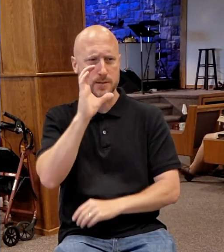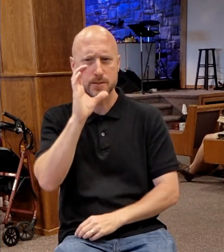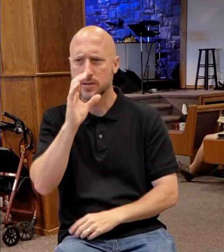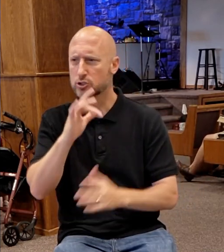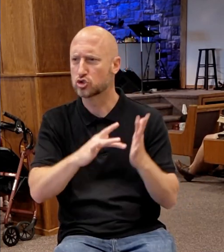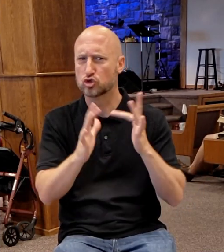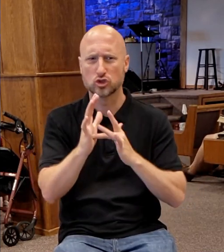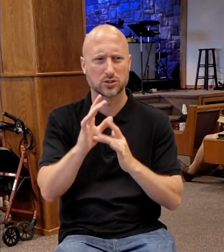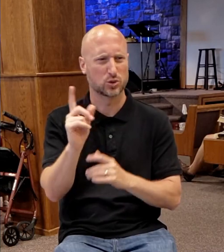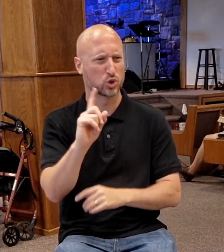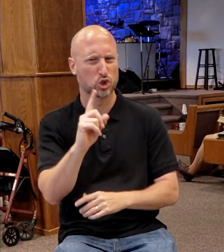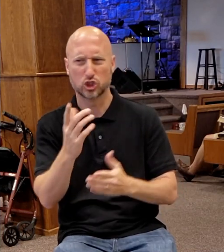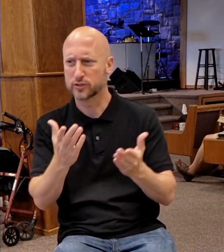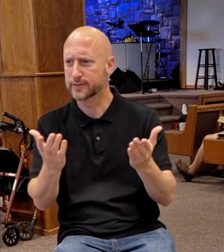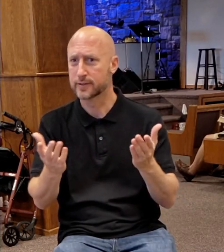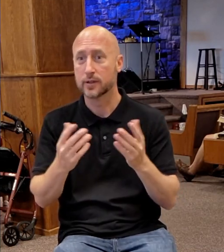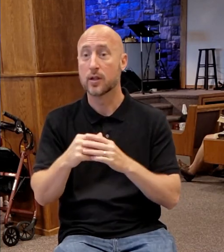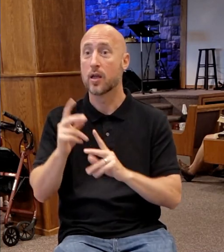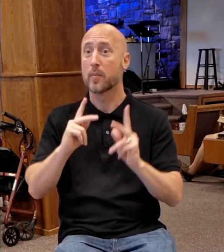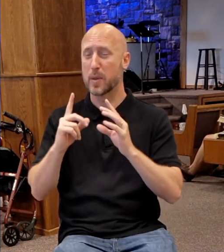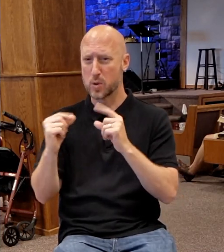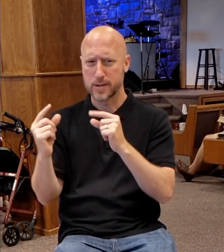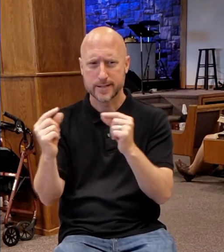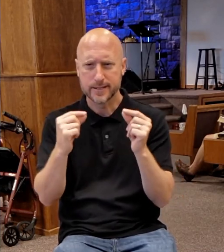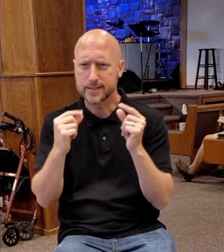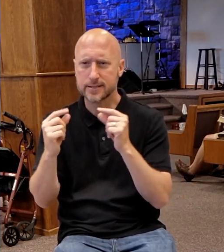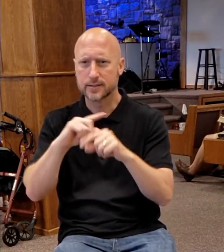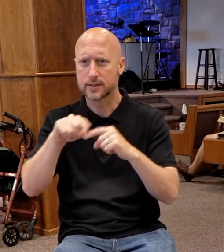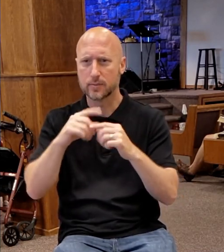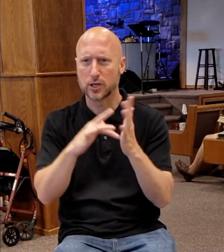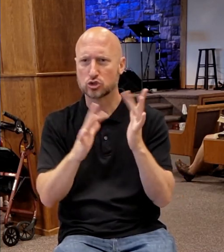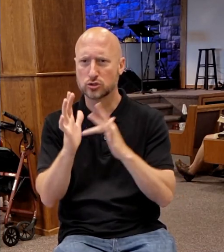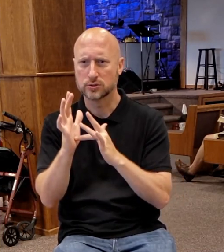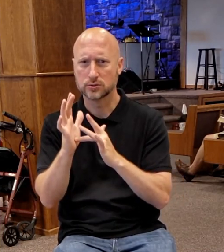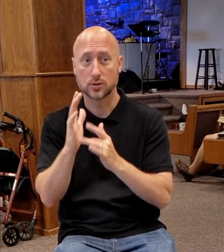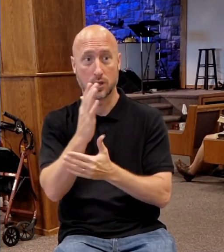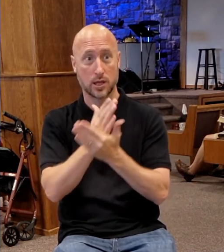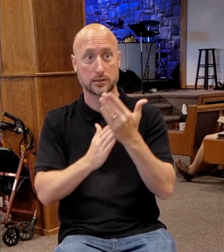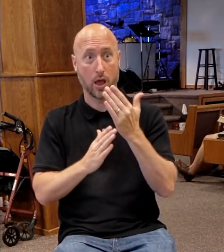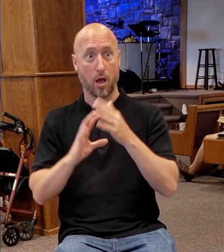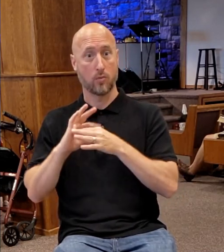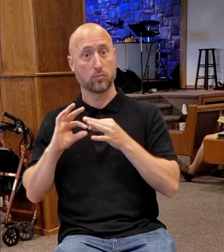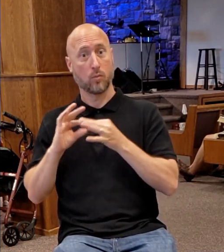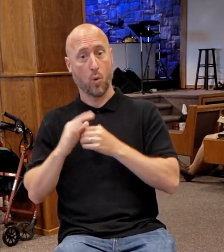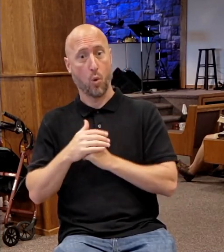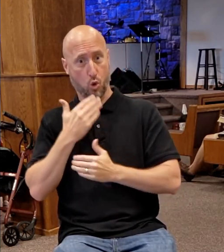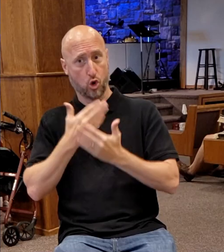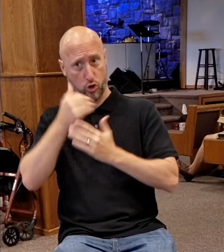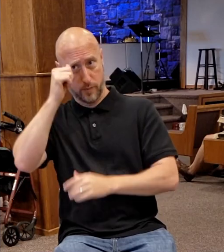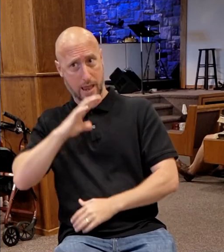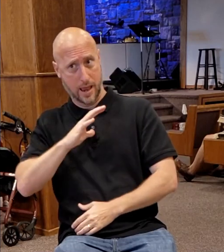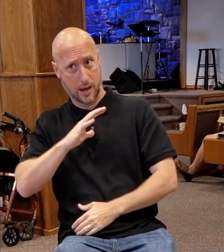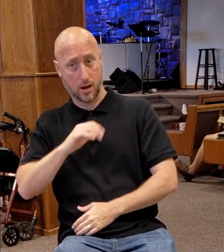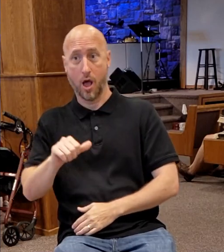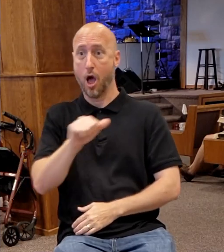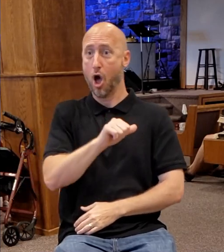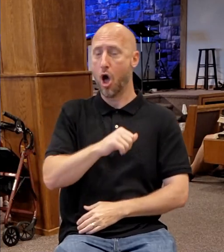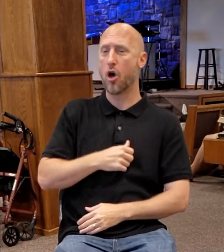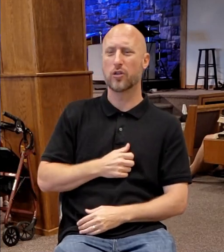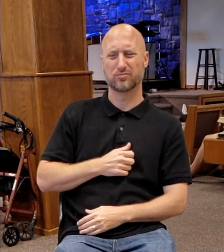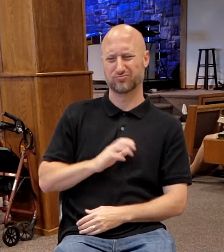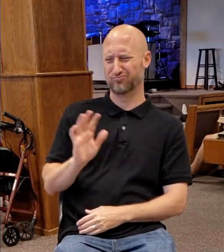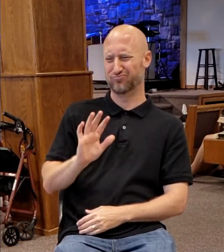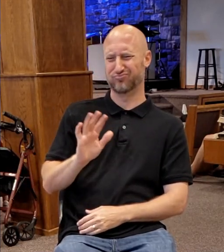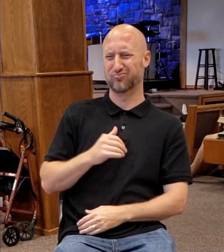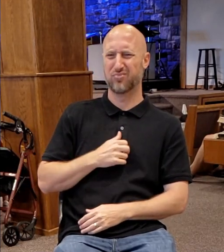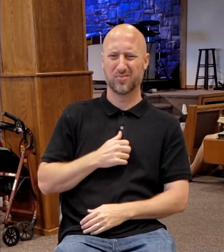much murmuring among the people concerning him, for some said, He is a good man. Others said, No, he's